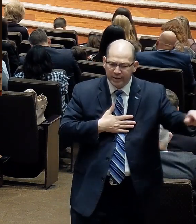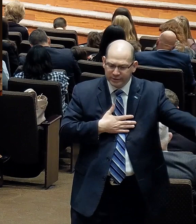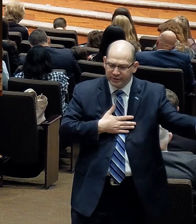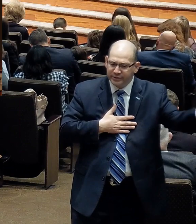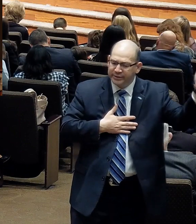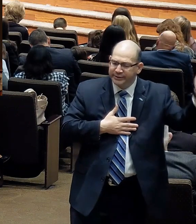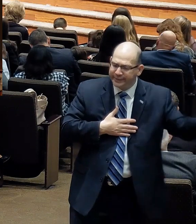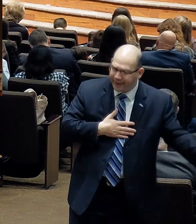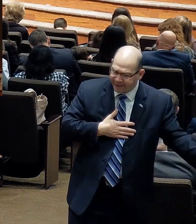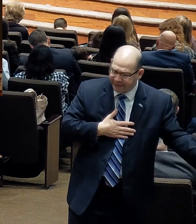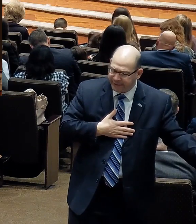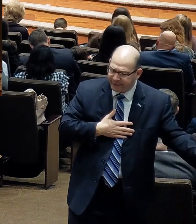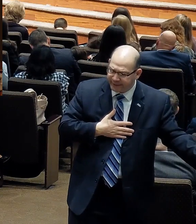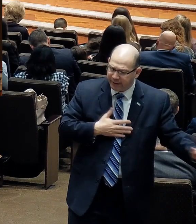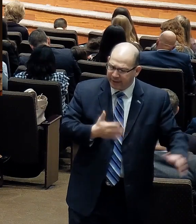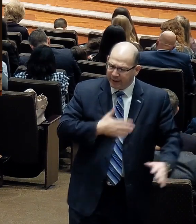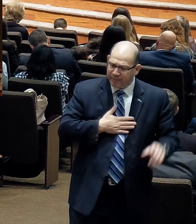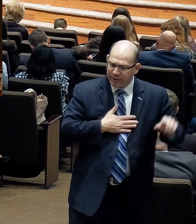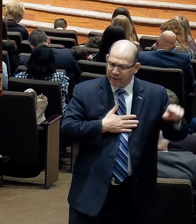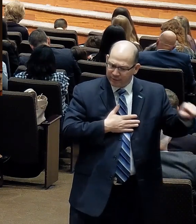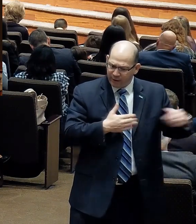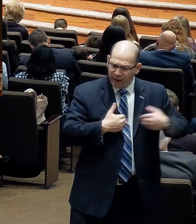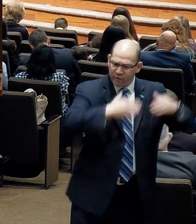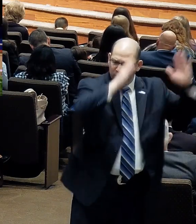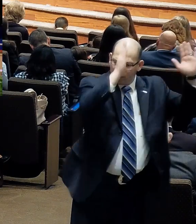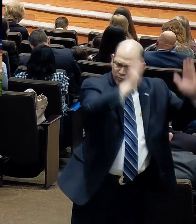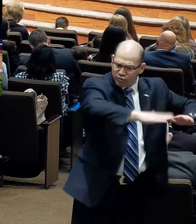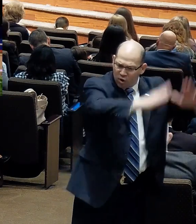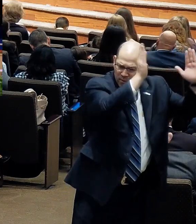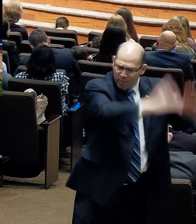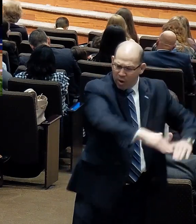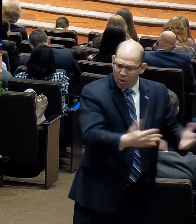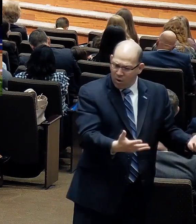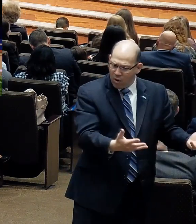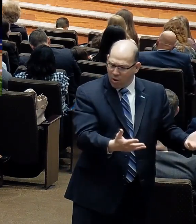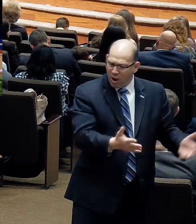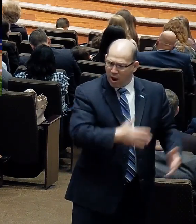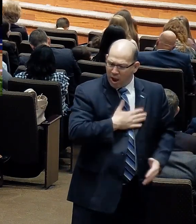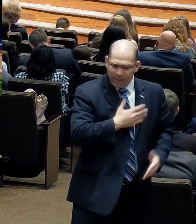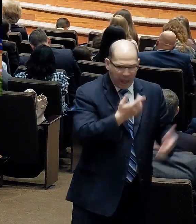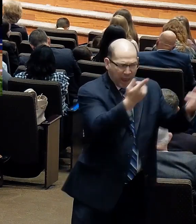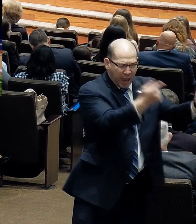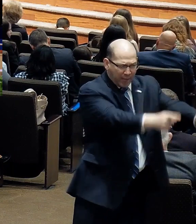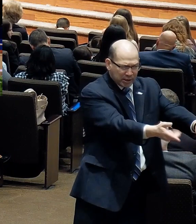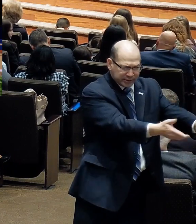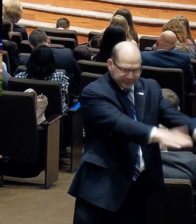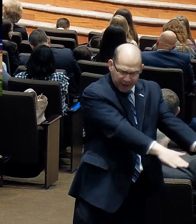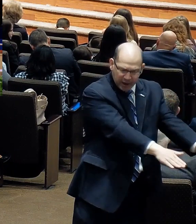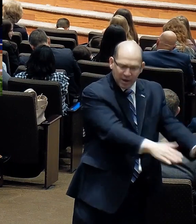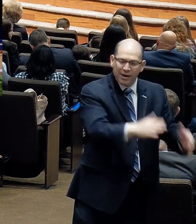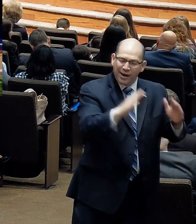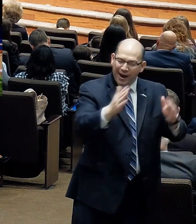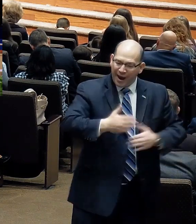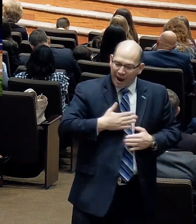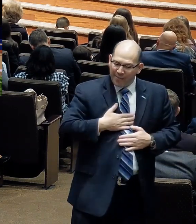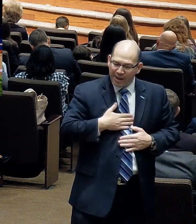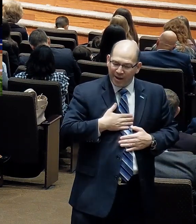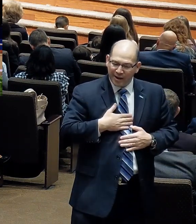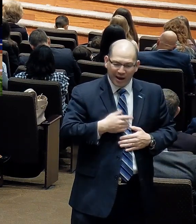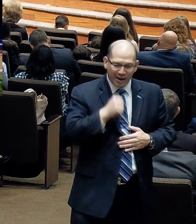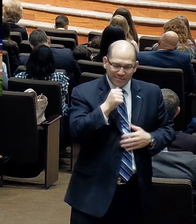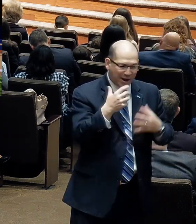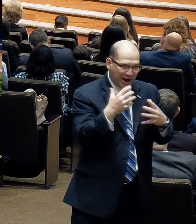trial came. I'm glad this is how it went. I'm glad that I didn't fix it the way they wanted me to fix it. And I didn't